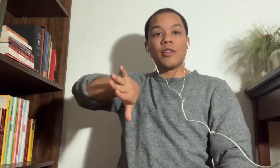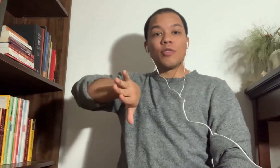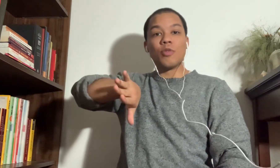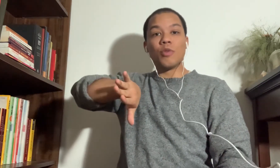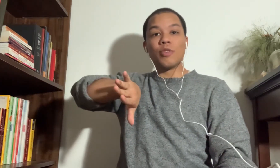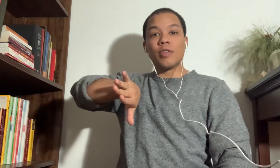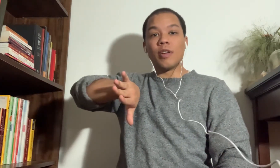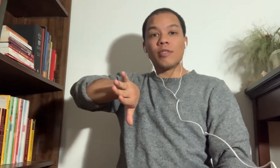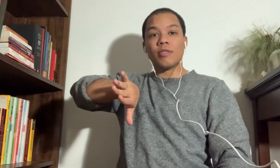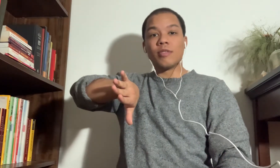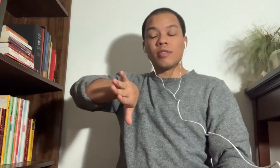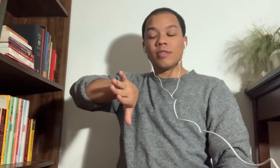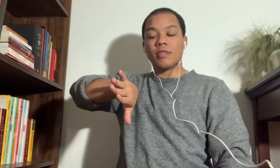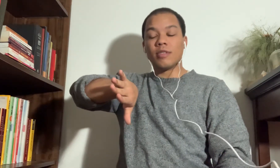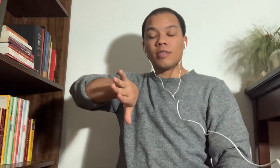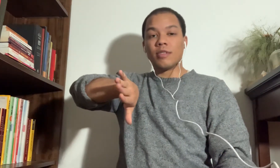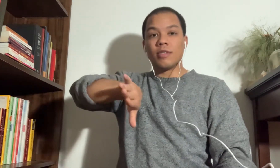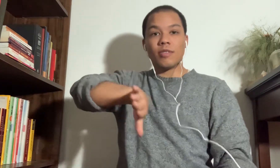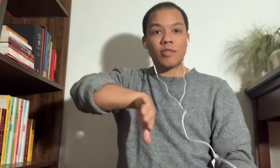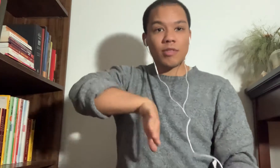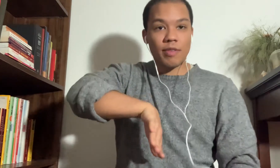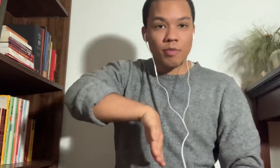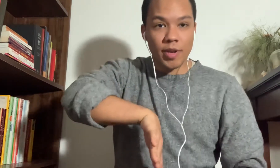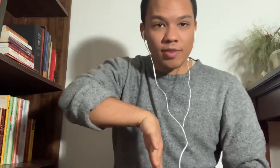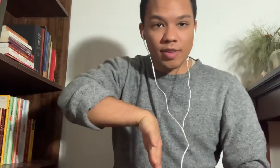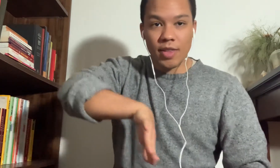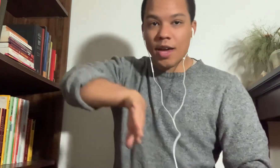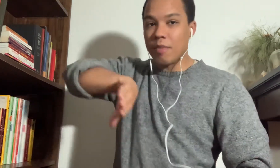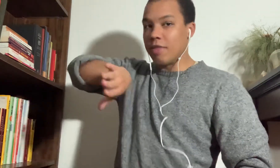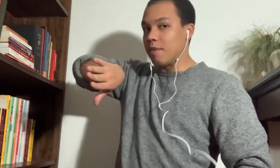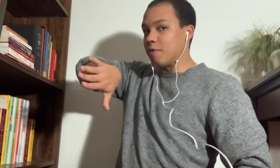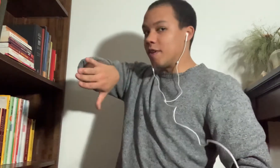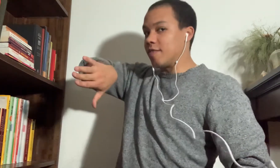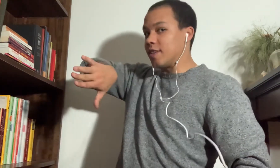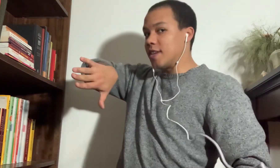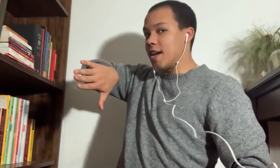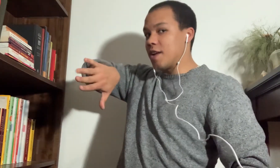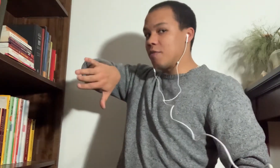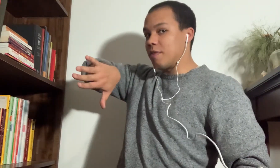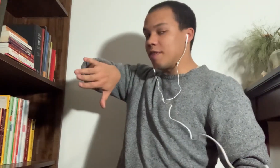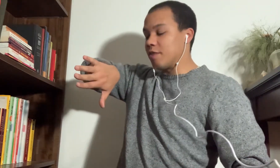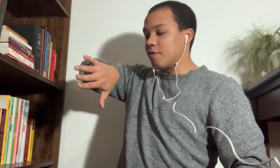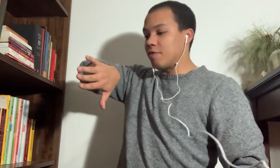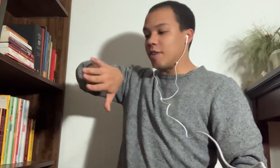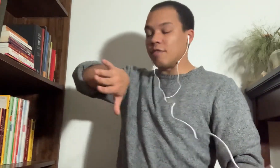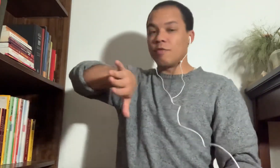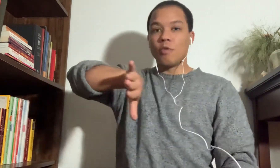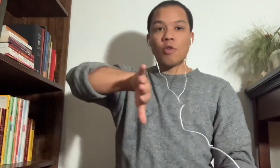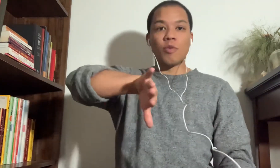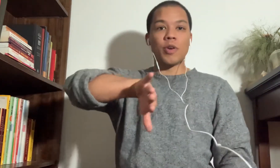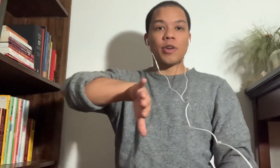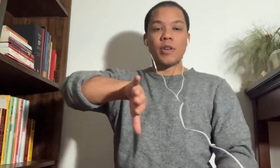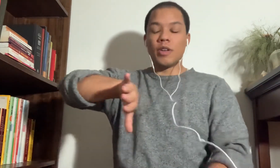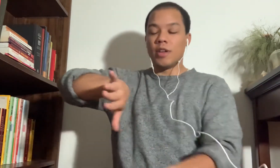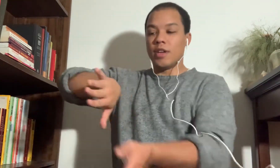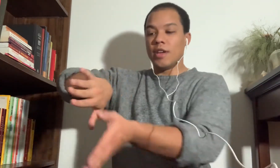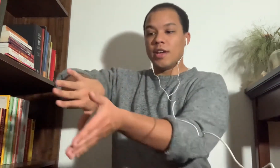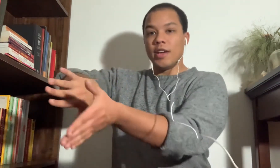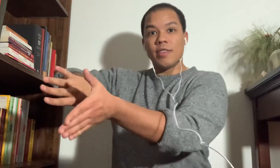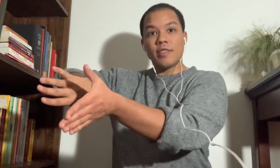towards us. How can everybody see that? My thumb's facing down. My fingers are facing forward. And this